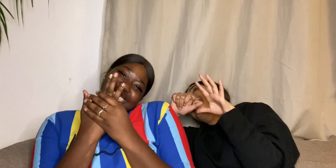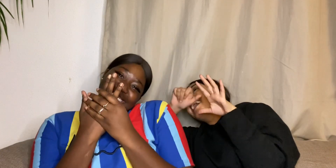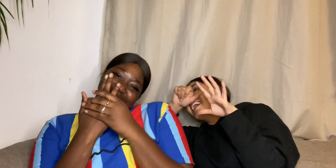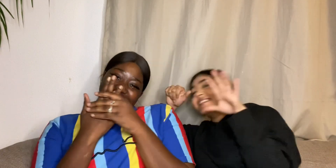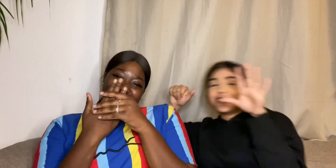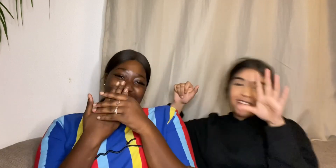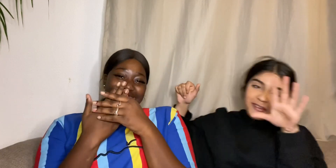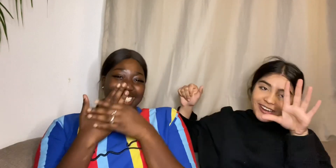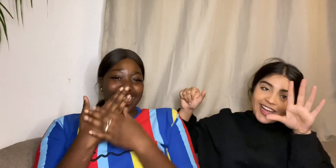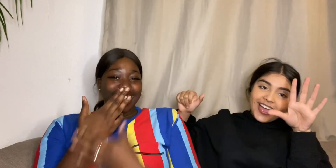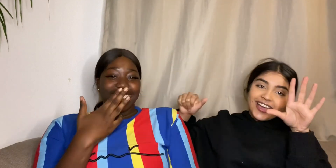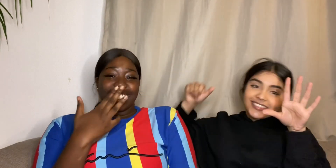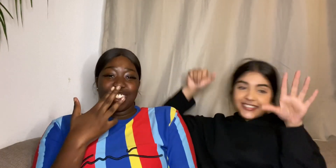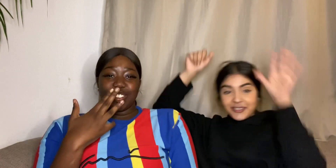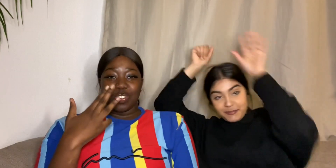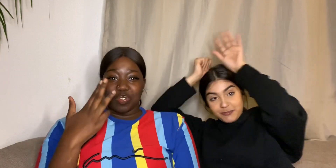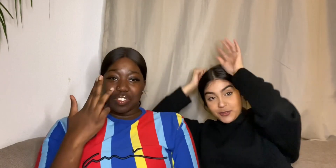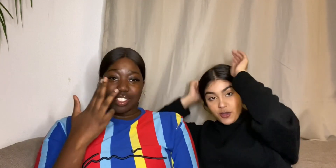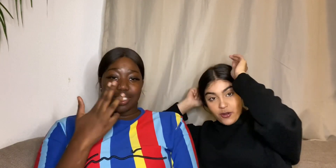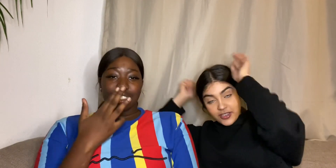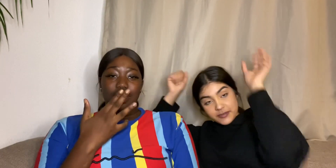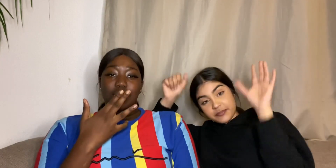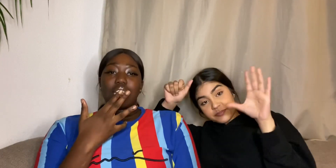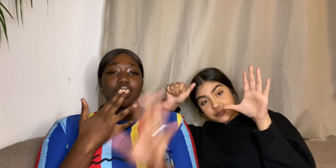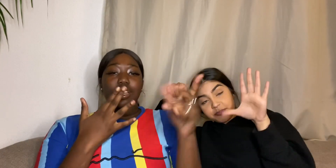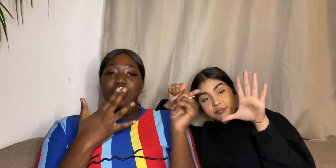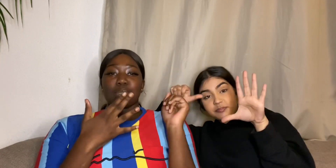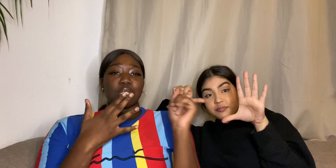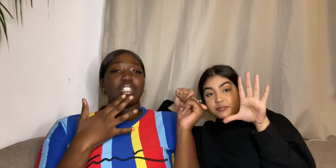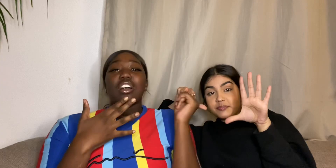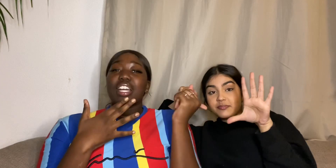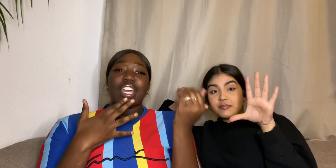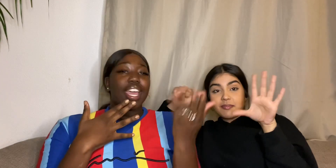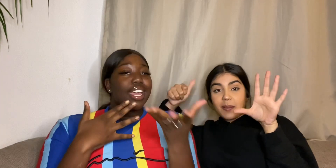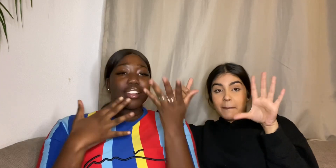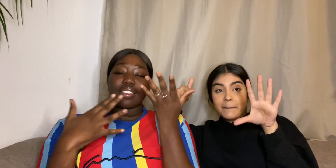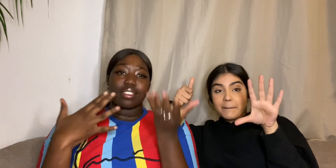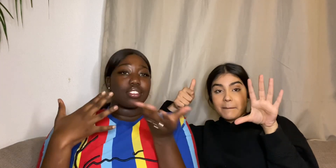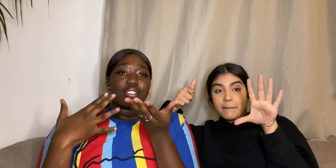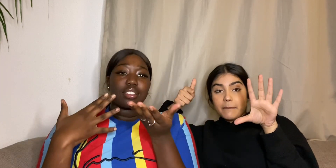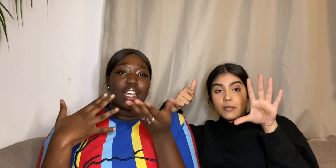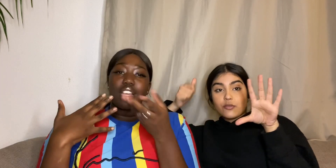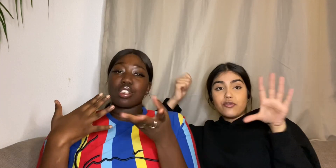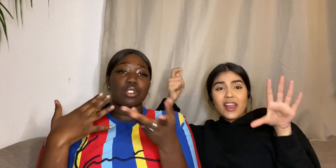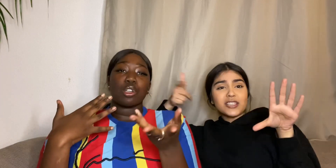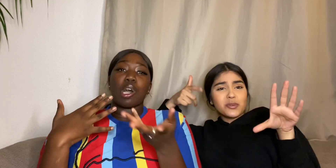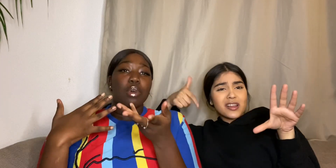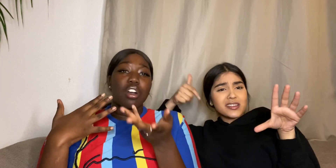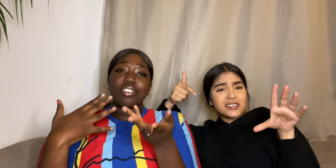Sorry guys Sorry But y'all can't ask us to over